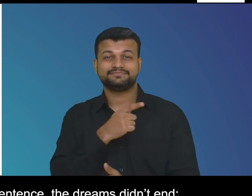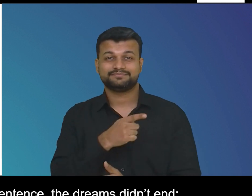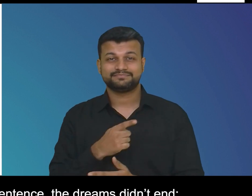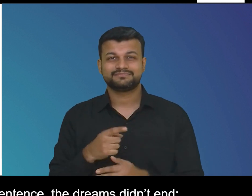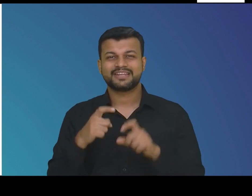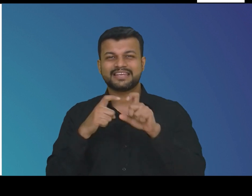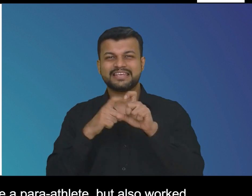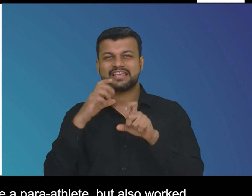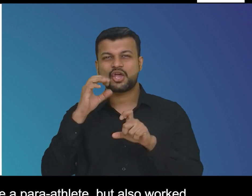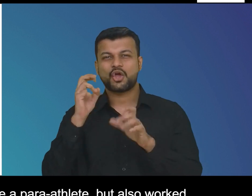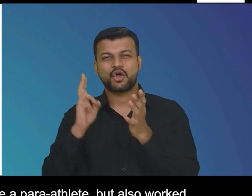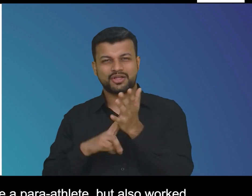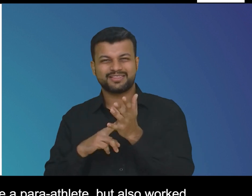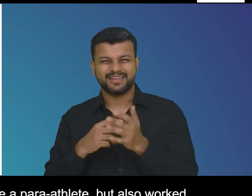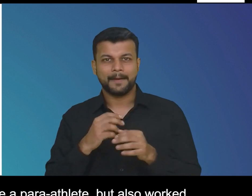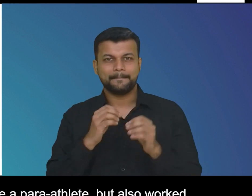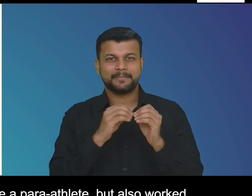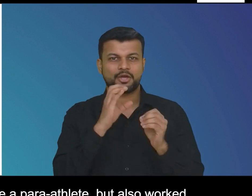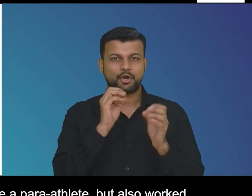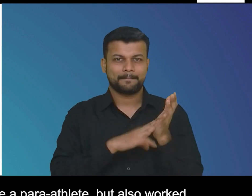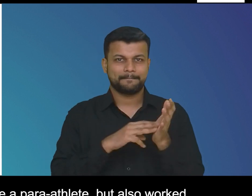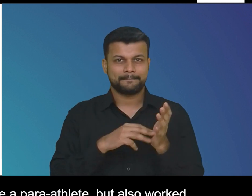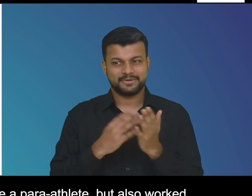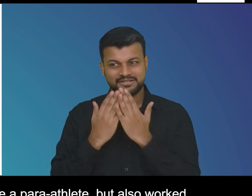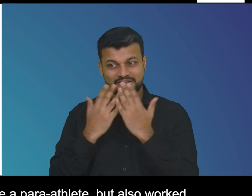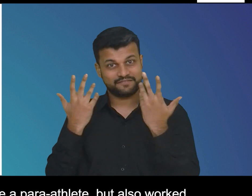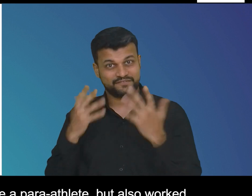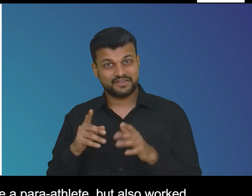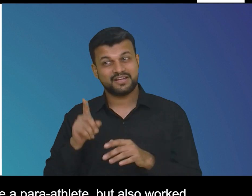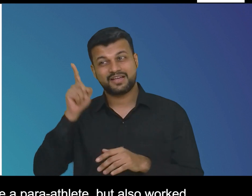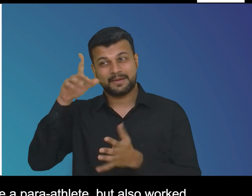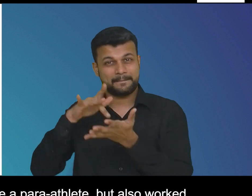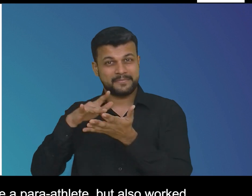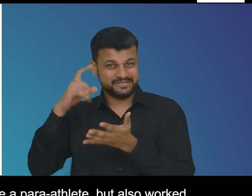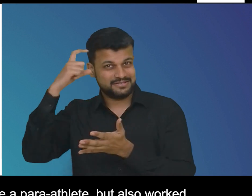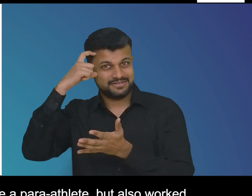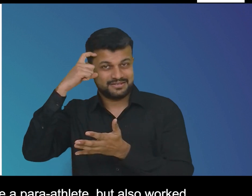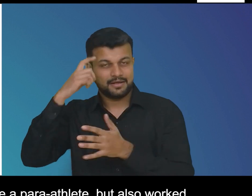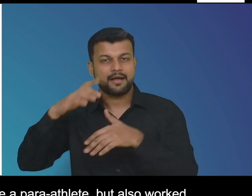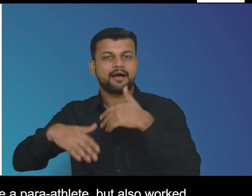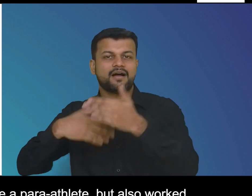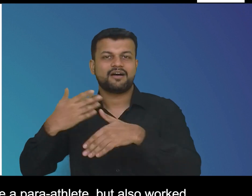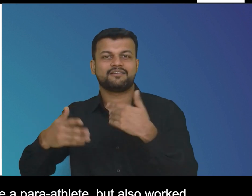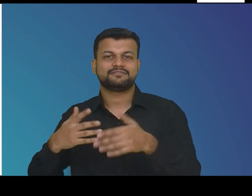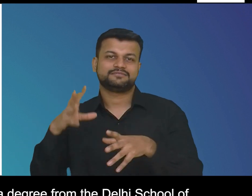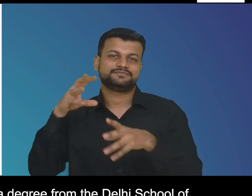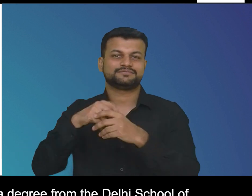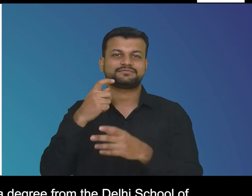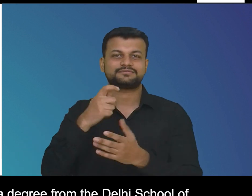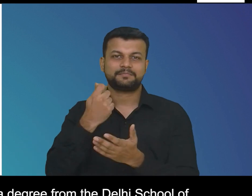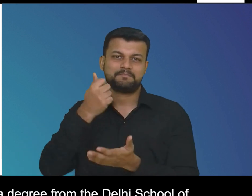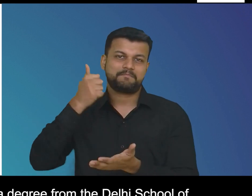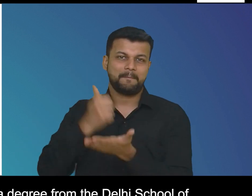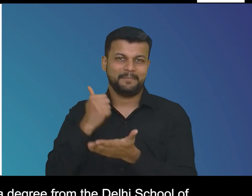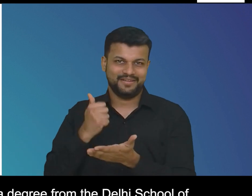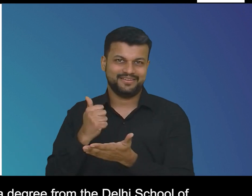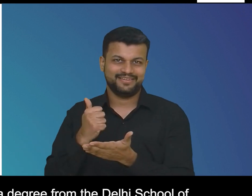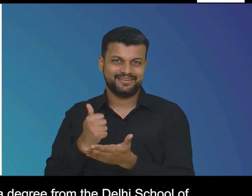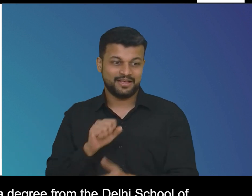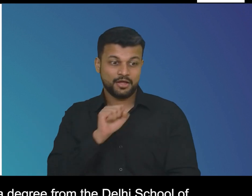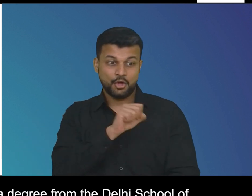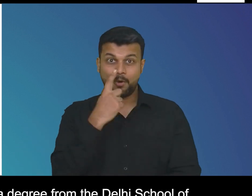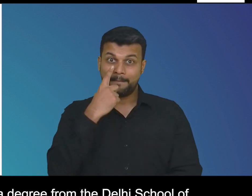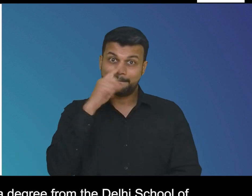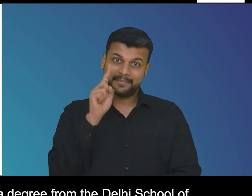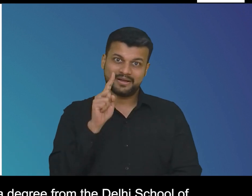pranav not only trained to become a para athlete but also worked on his academics alongside qualifying to work at a bank